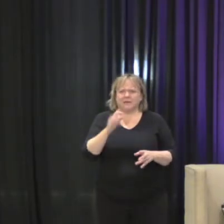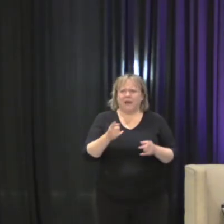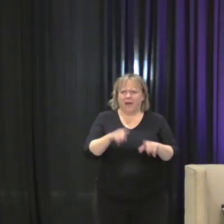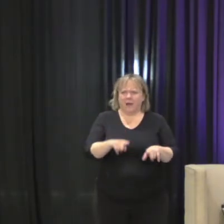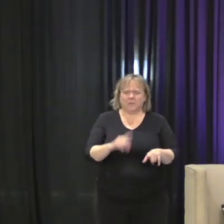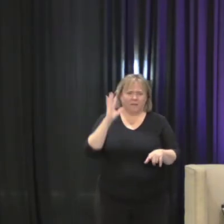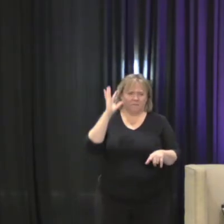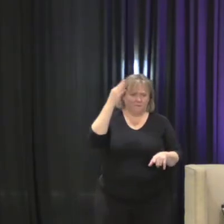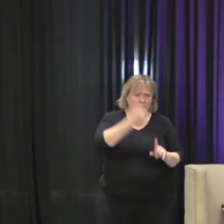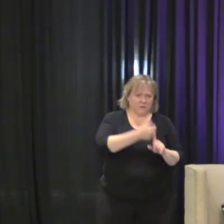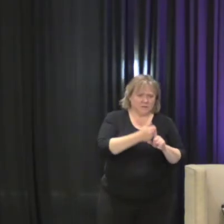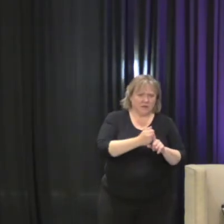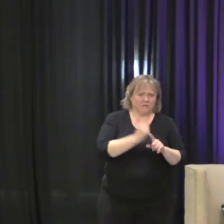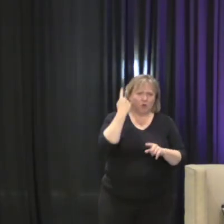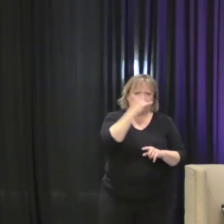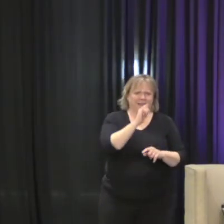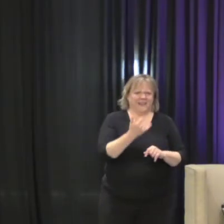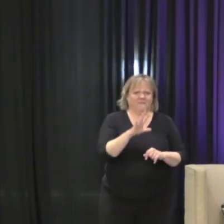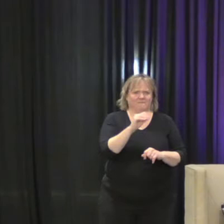federal government has.